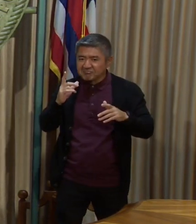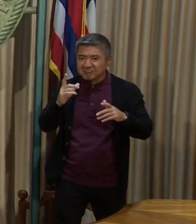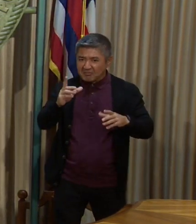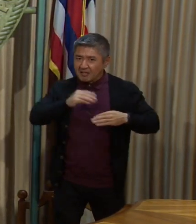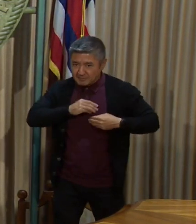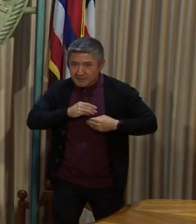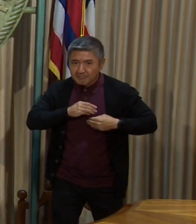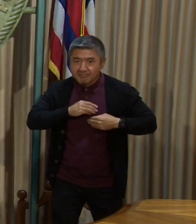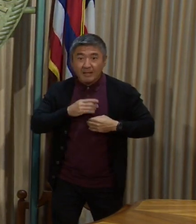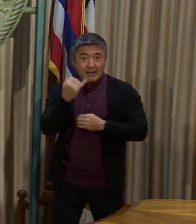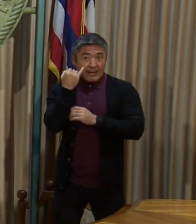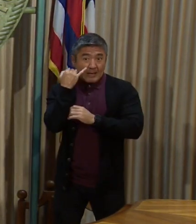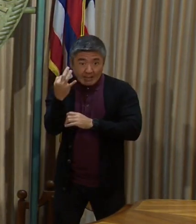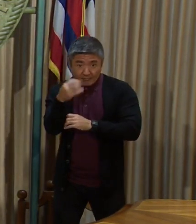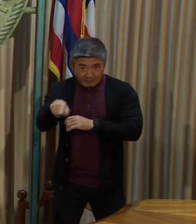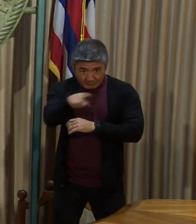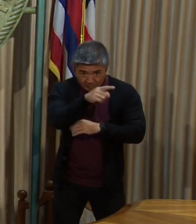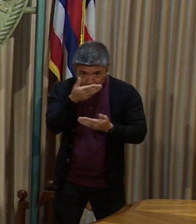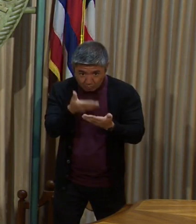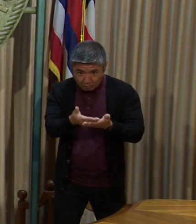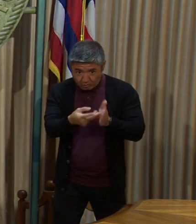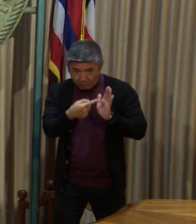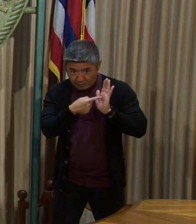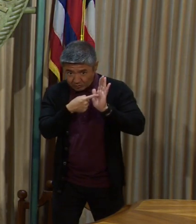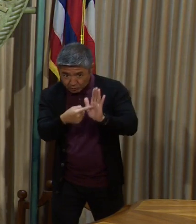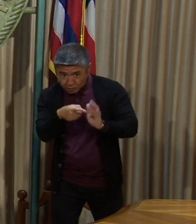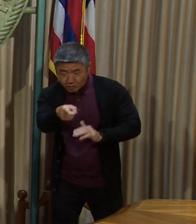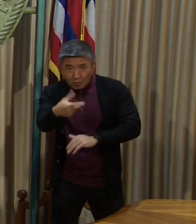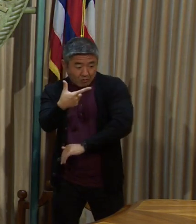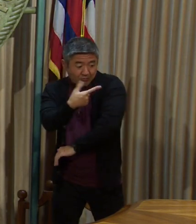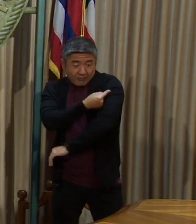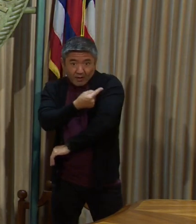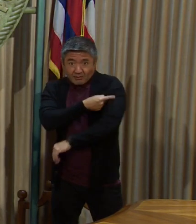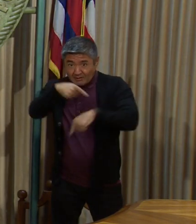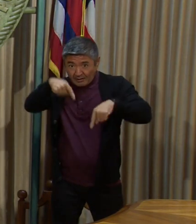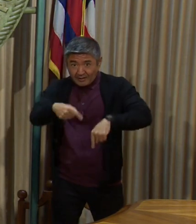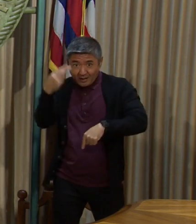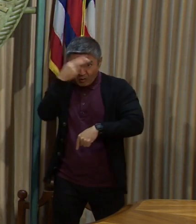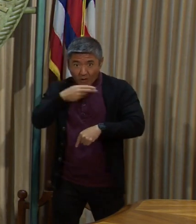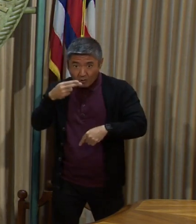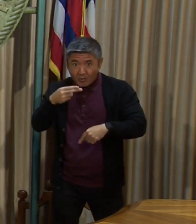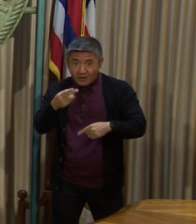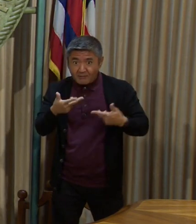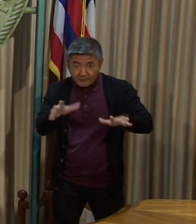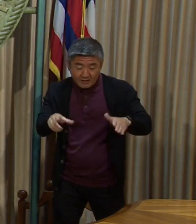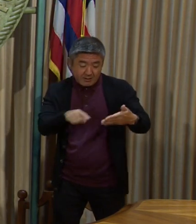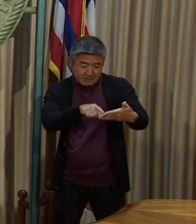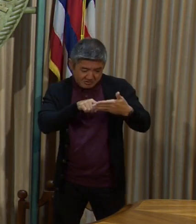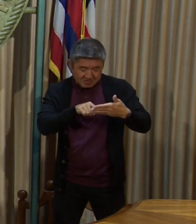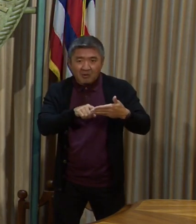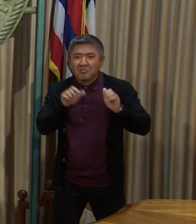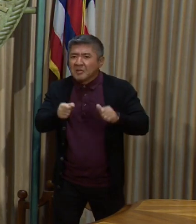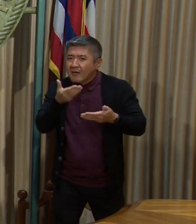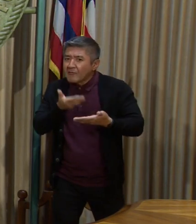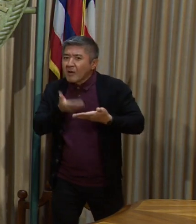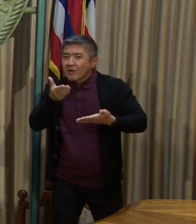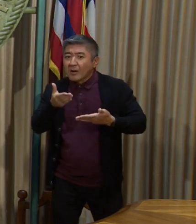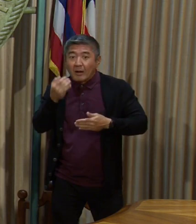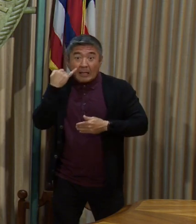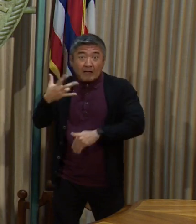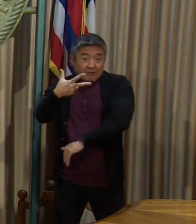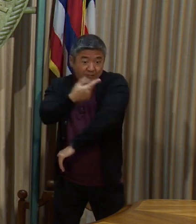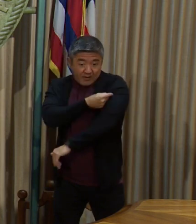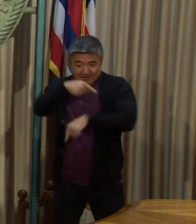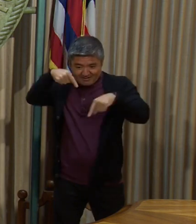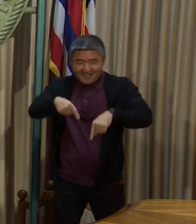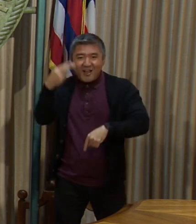in the state of Hawaii, because we can verify the information and their vaccination status. In